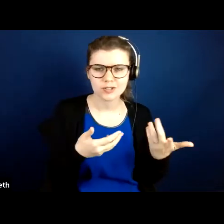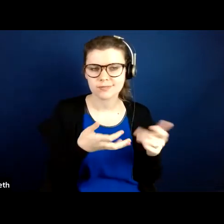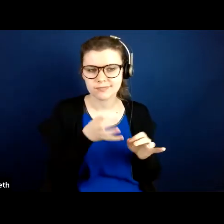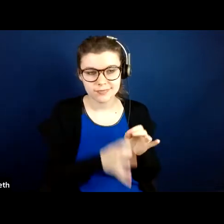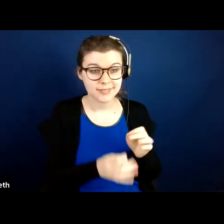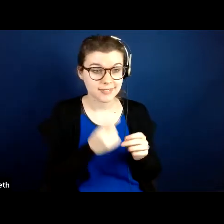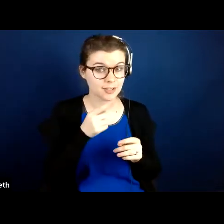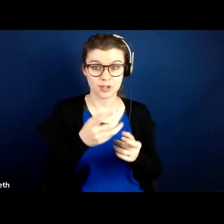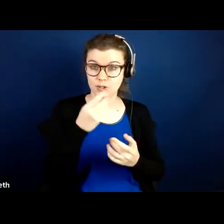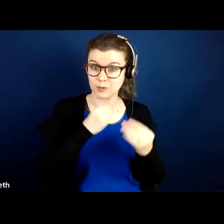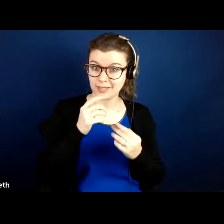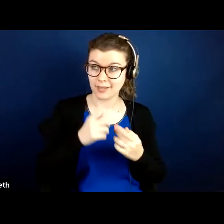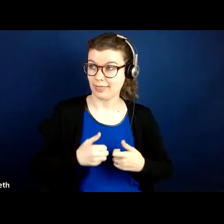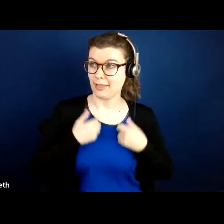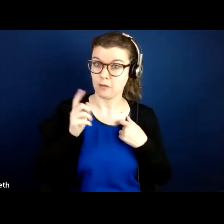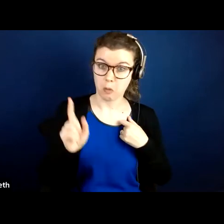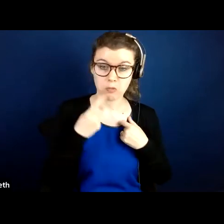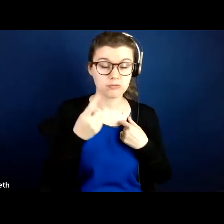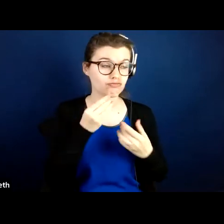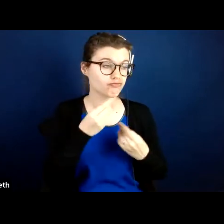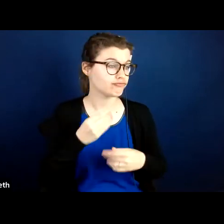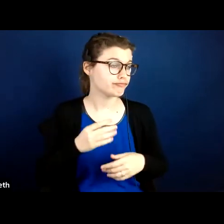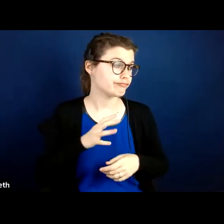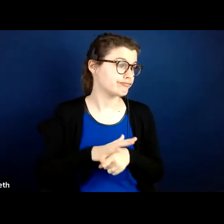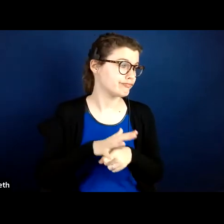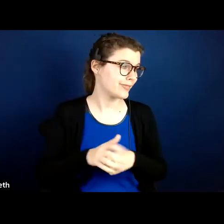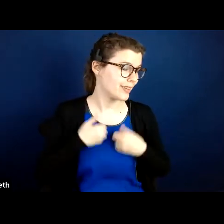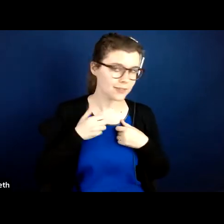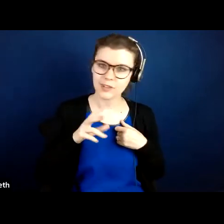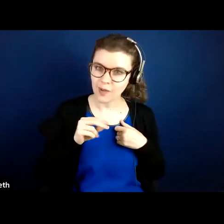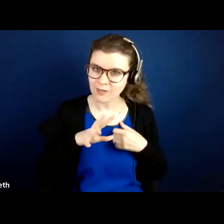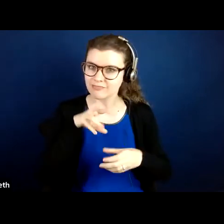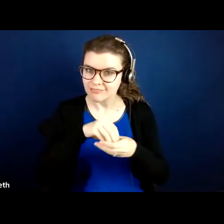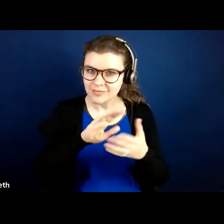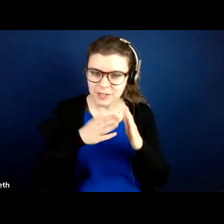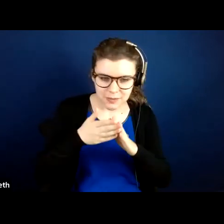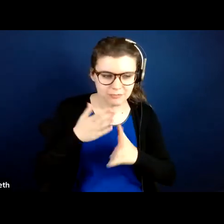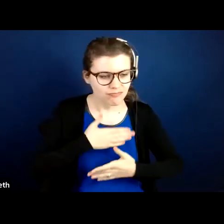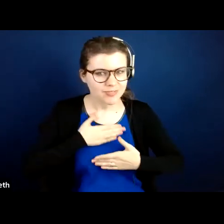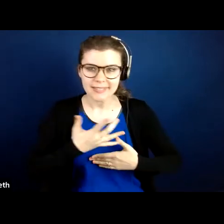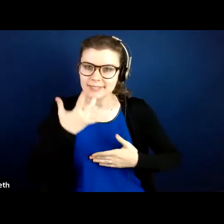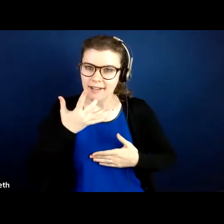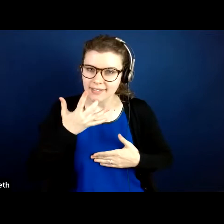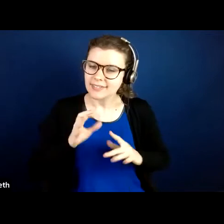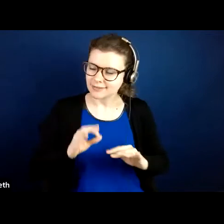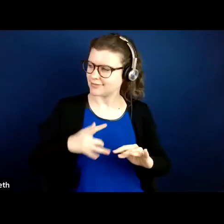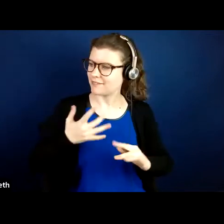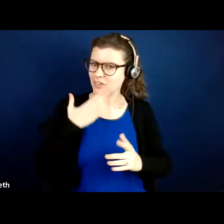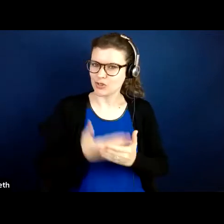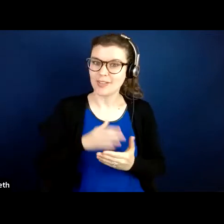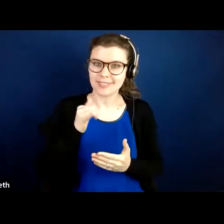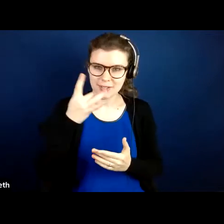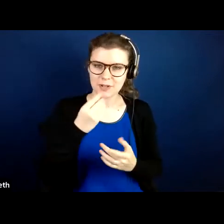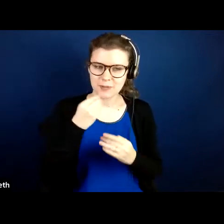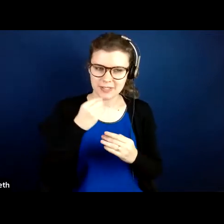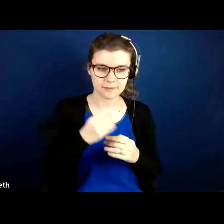eat not only to live, but to participate in your community, to celebrate, to enjoy the tastes and to feel good. And